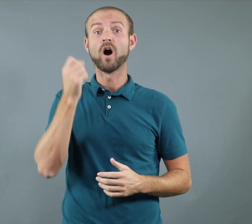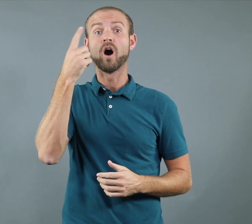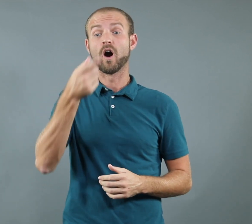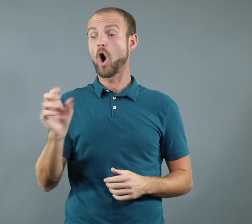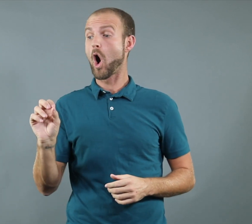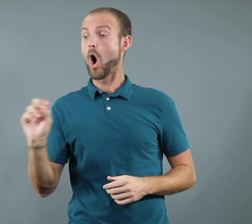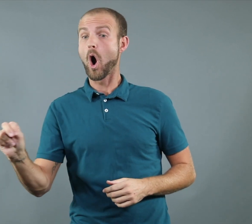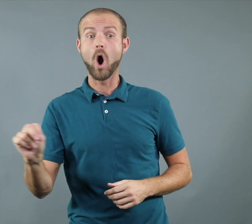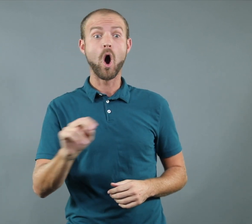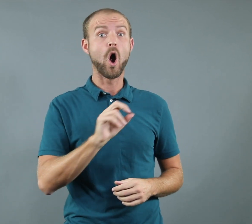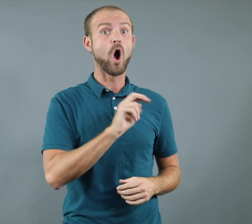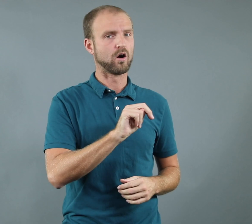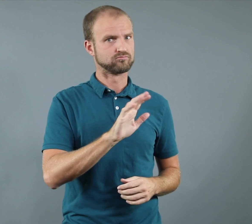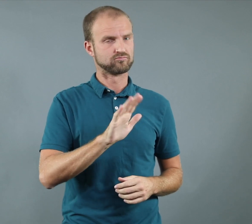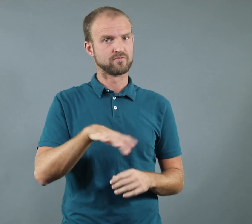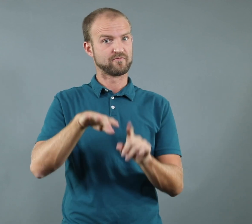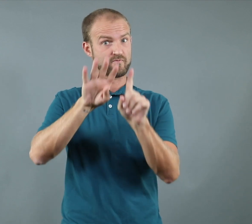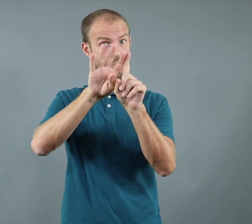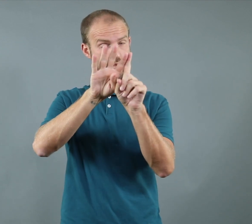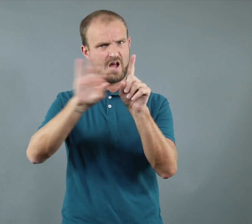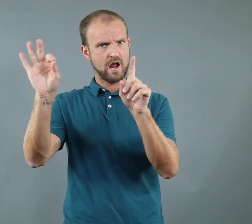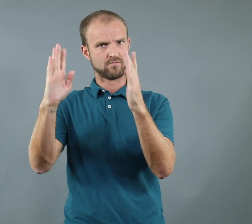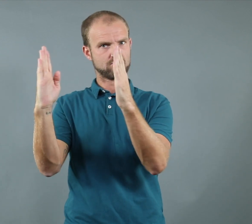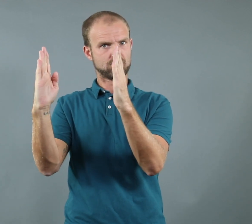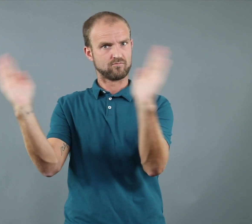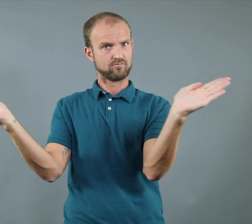them before 4 p.m. or after 9 p.m.